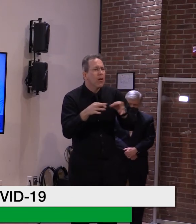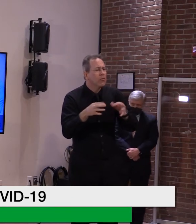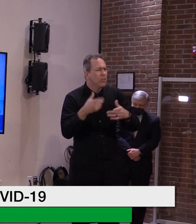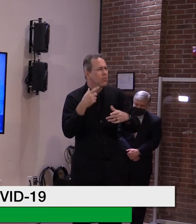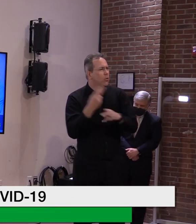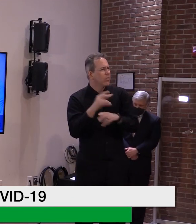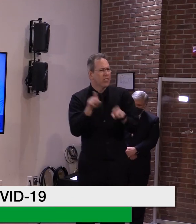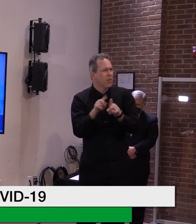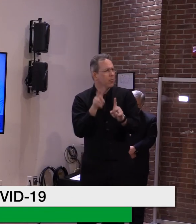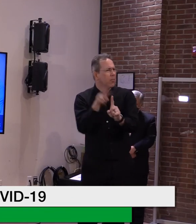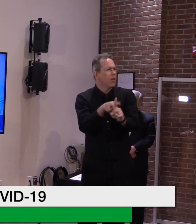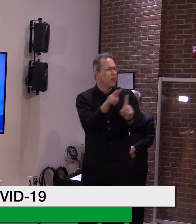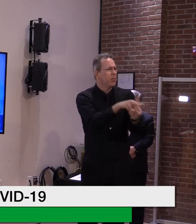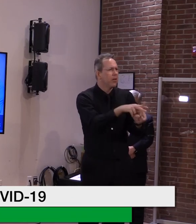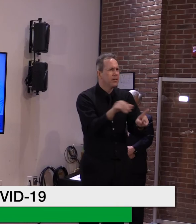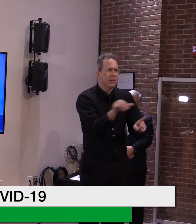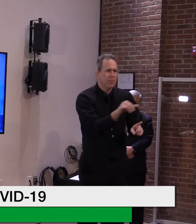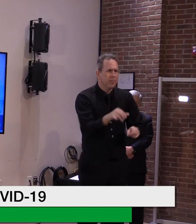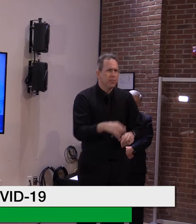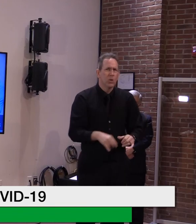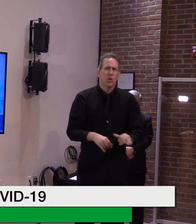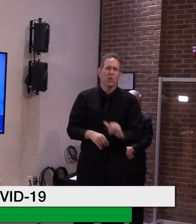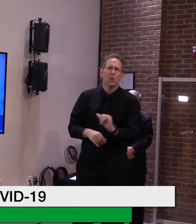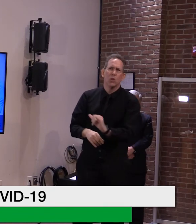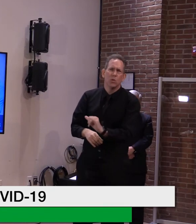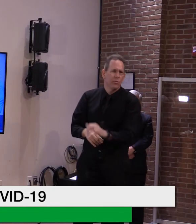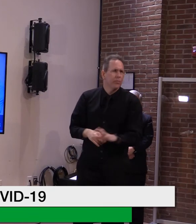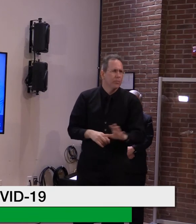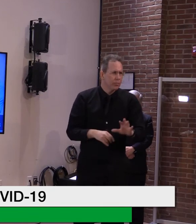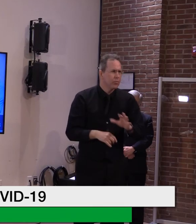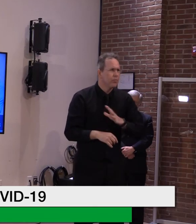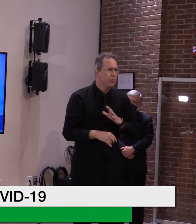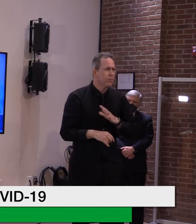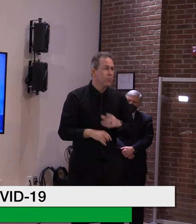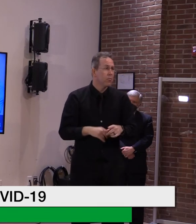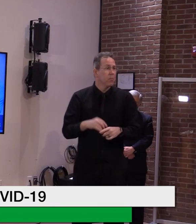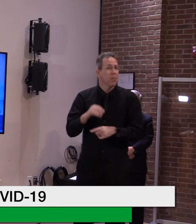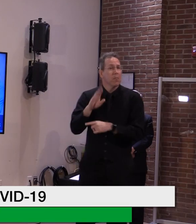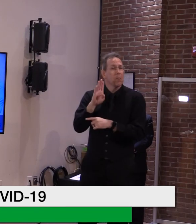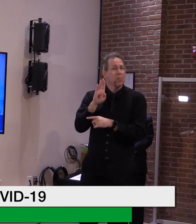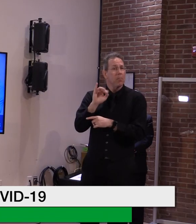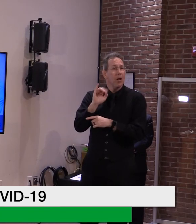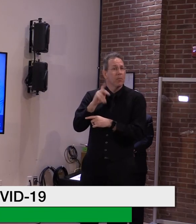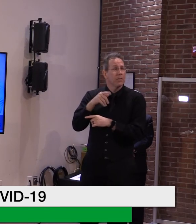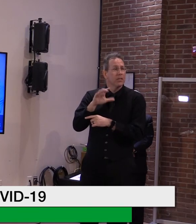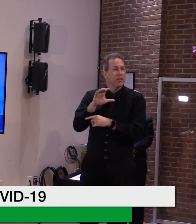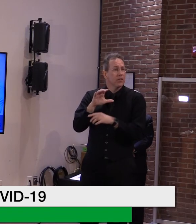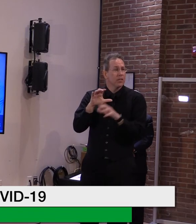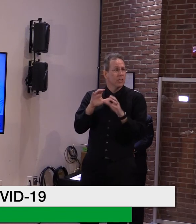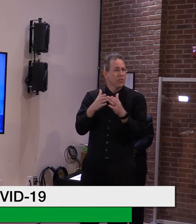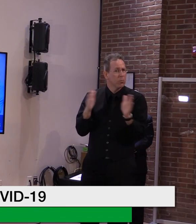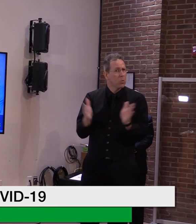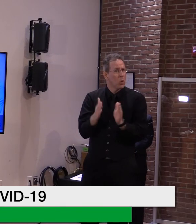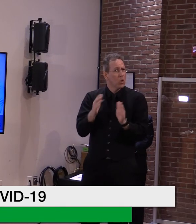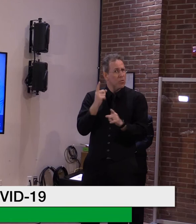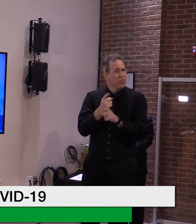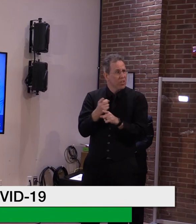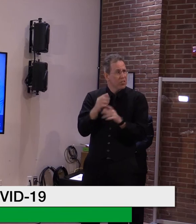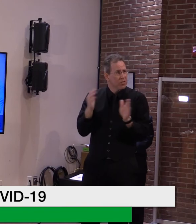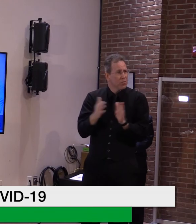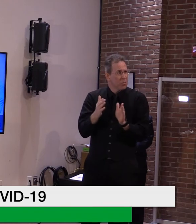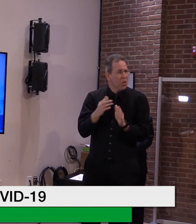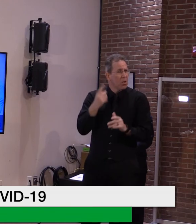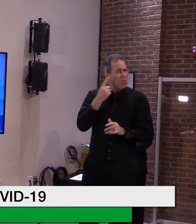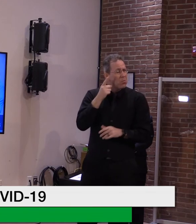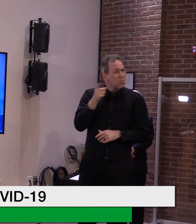think just a quick follow up then, because the BIPOC community is relatively small, has the state considered opening up a vaccine group